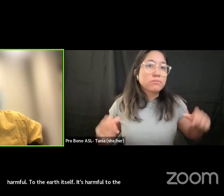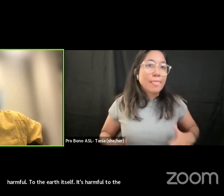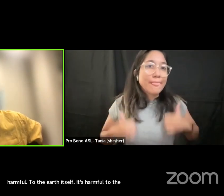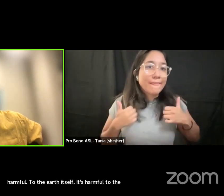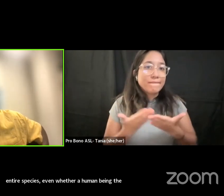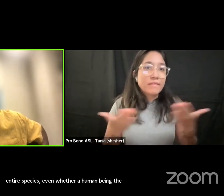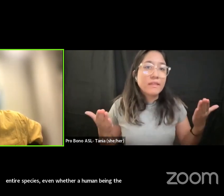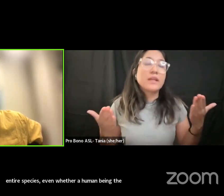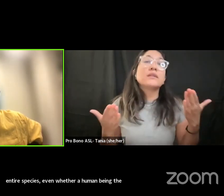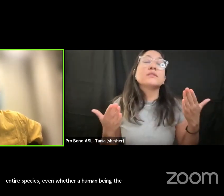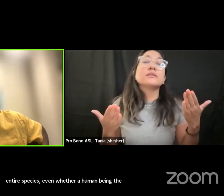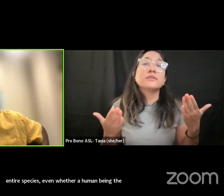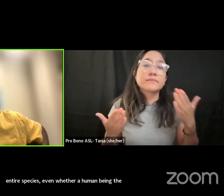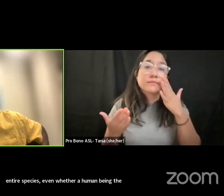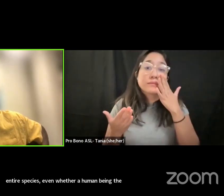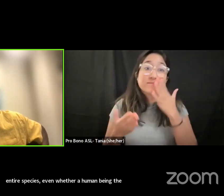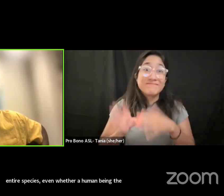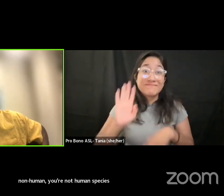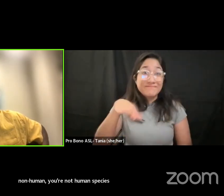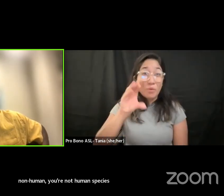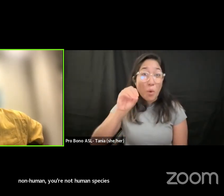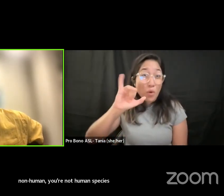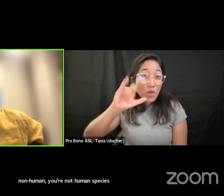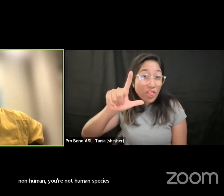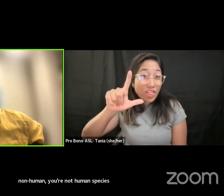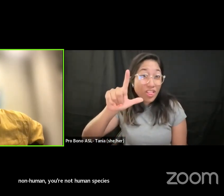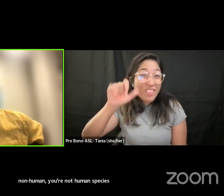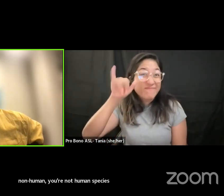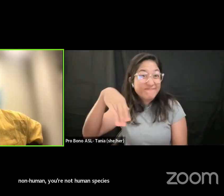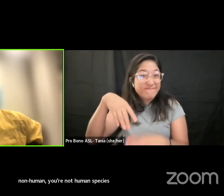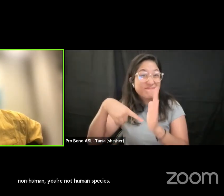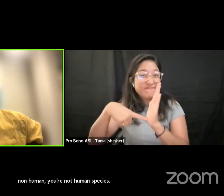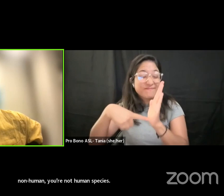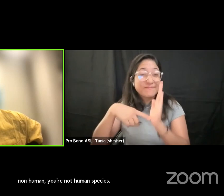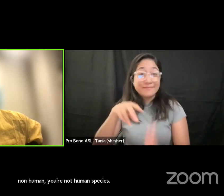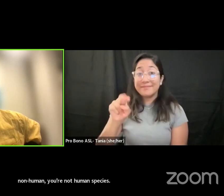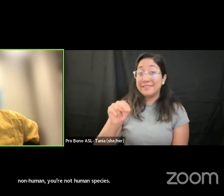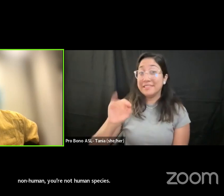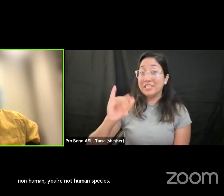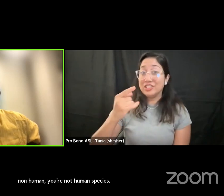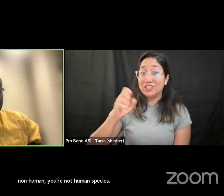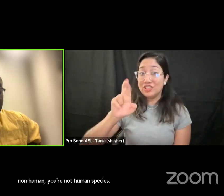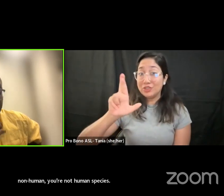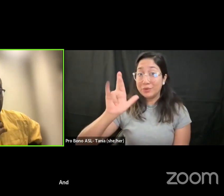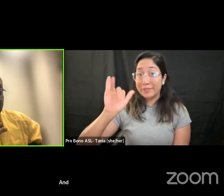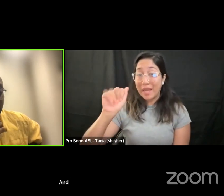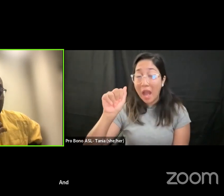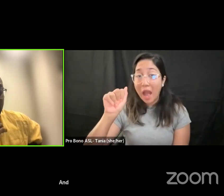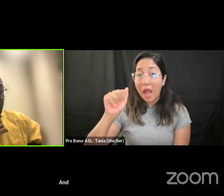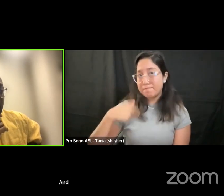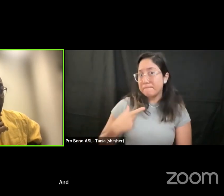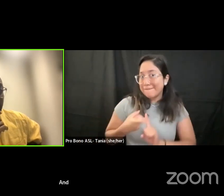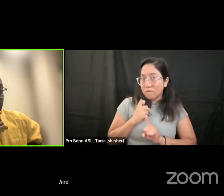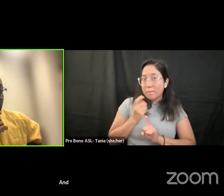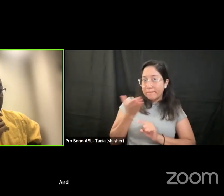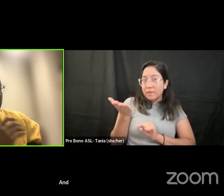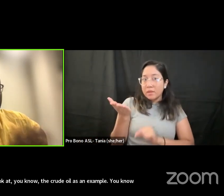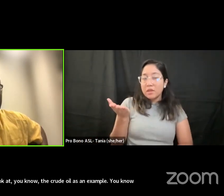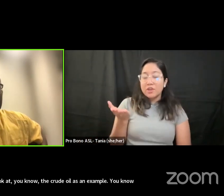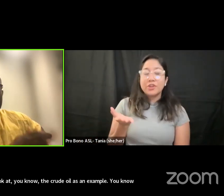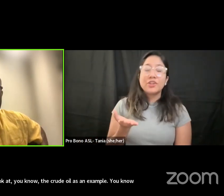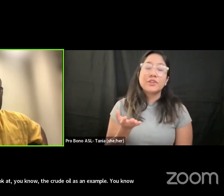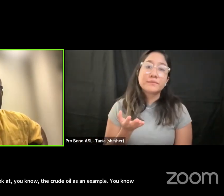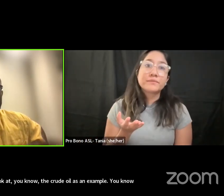look at you know the crude oil as an example you know in nigeria which is which is where i'm from um